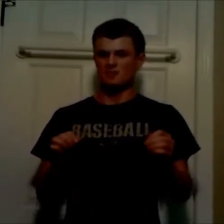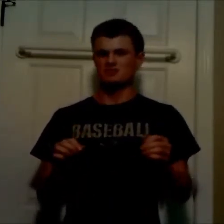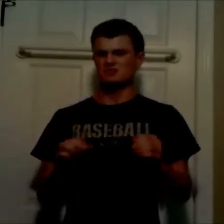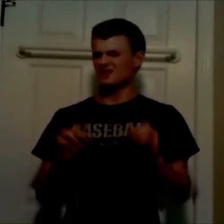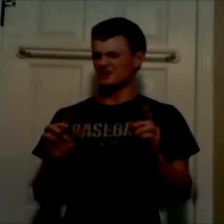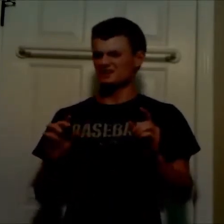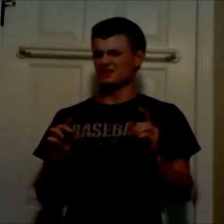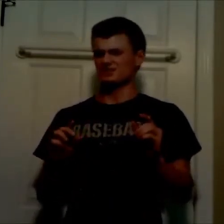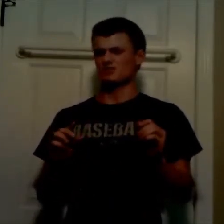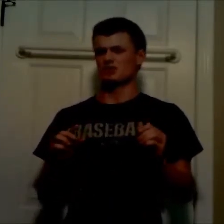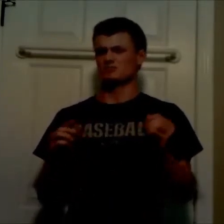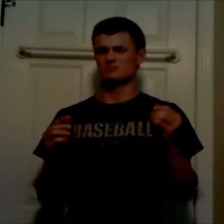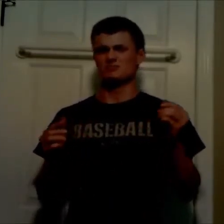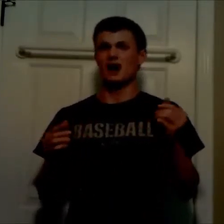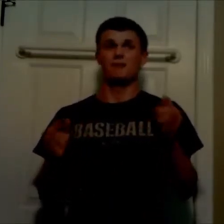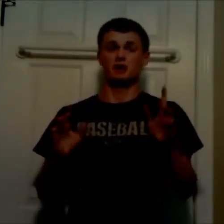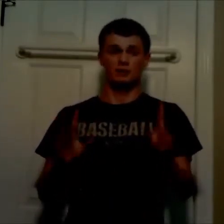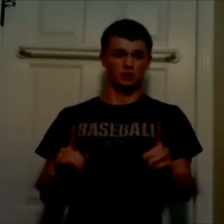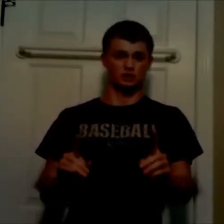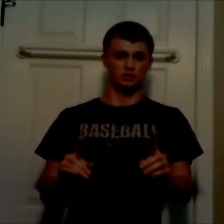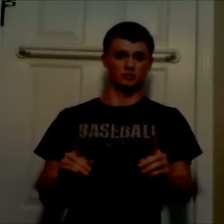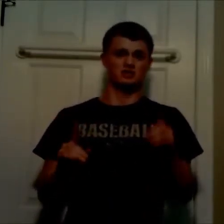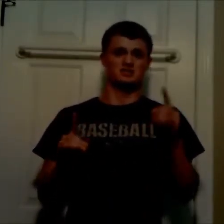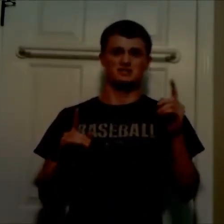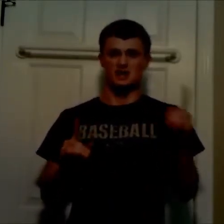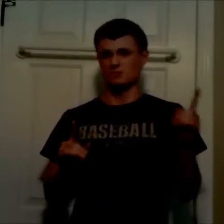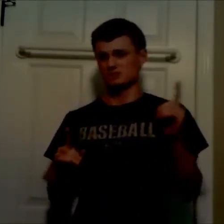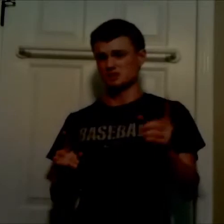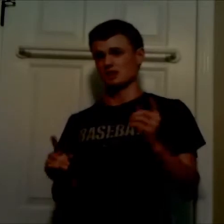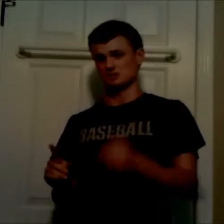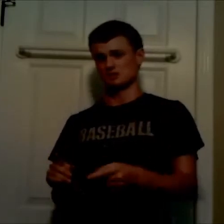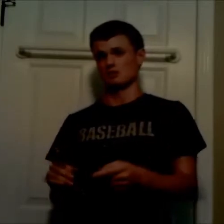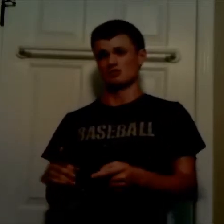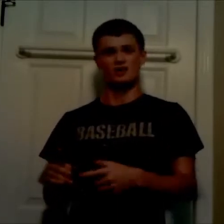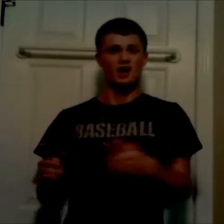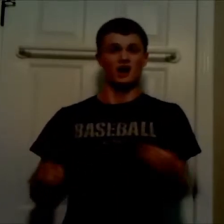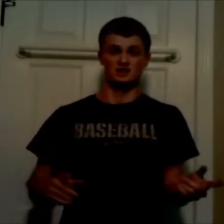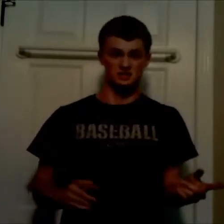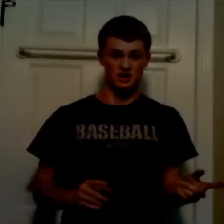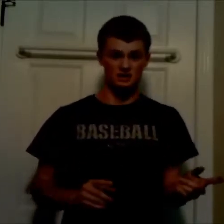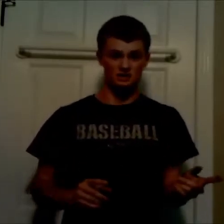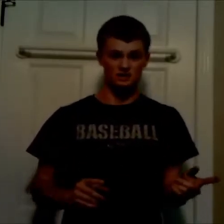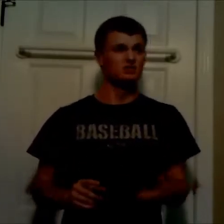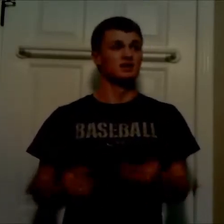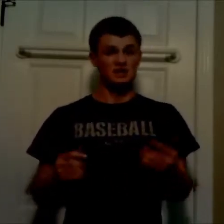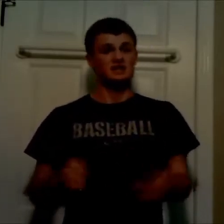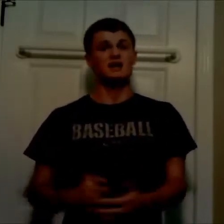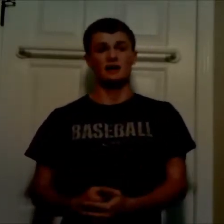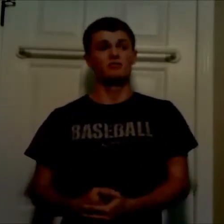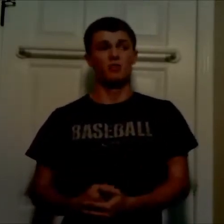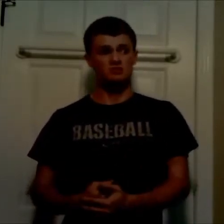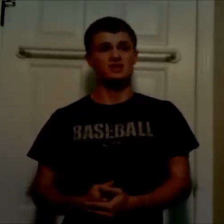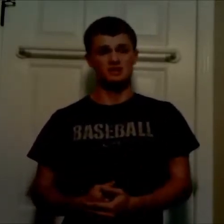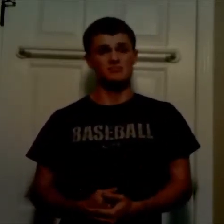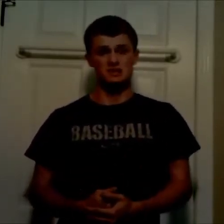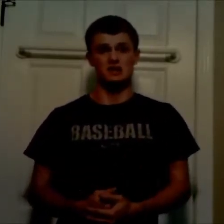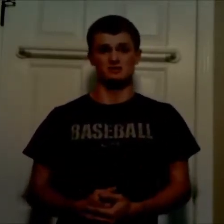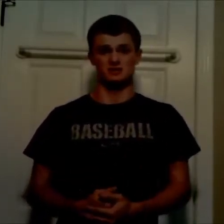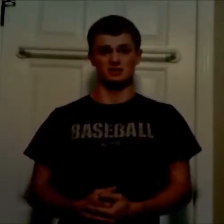Episode 9, not so much. I'm not sure, because it's an episodic Star Wars. A standalone? Yeah, it would most likely beat out something